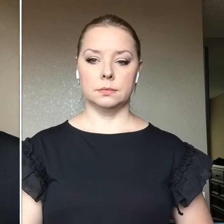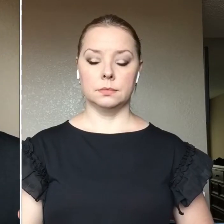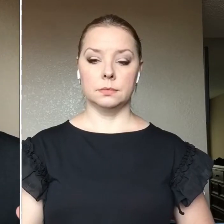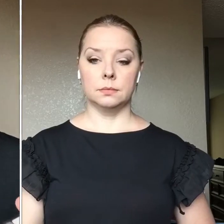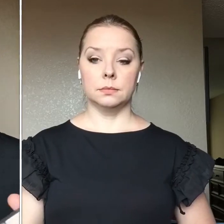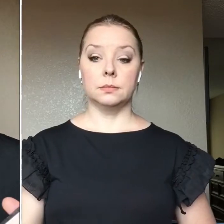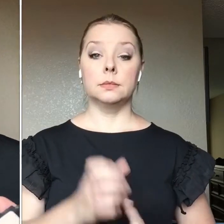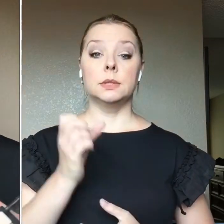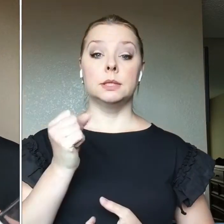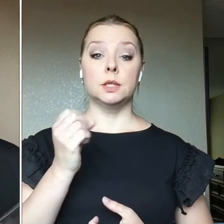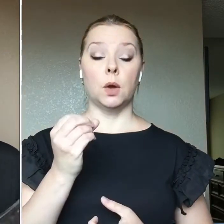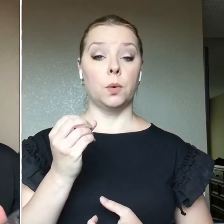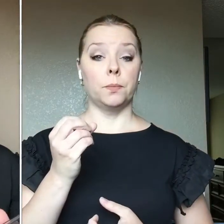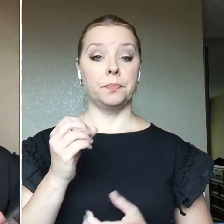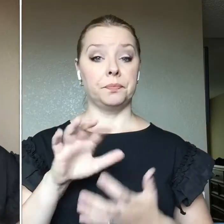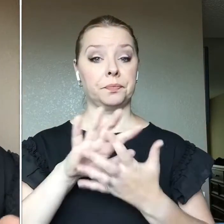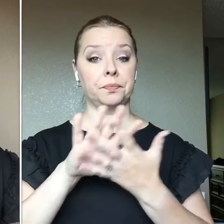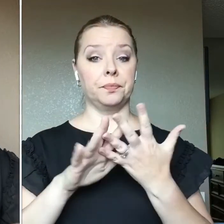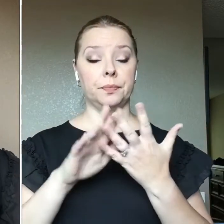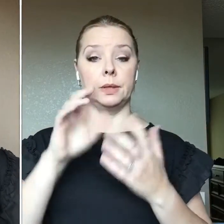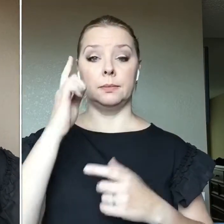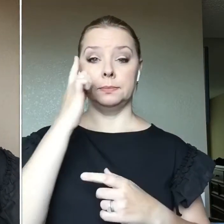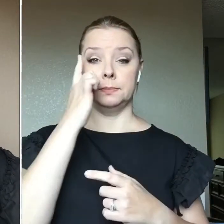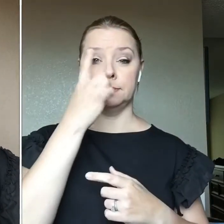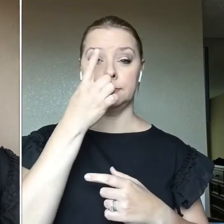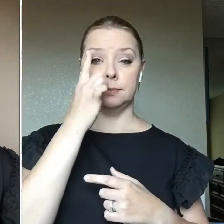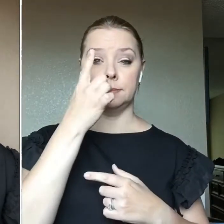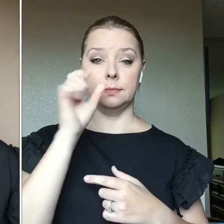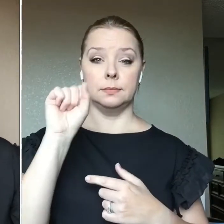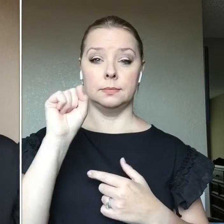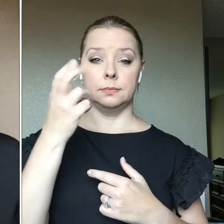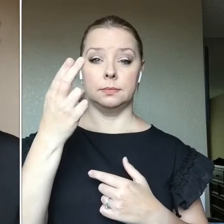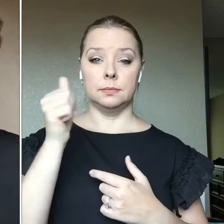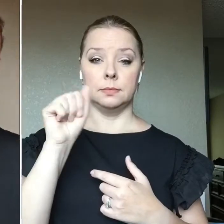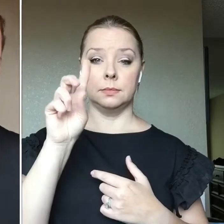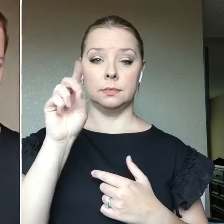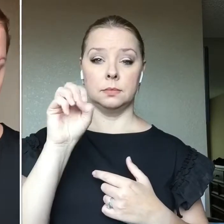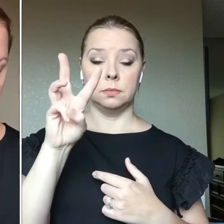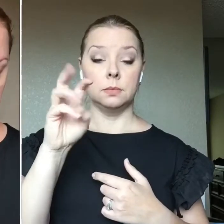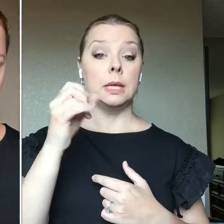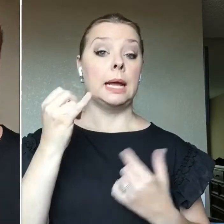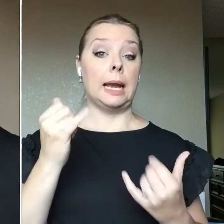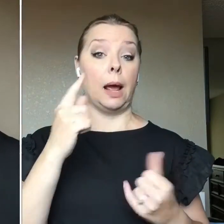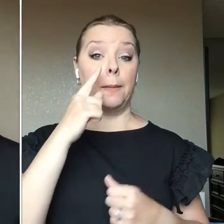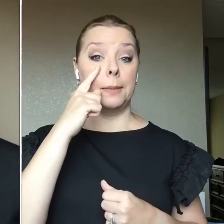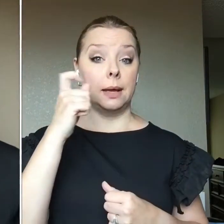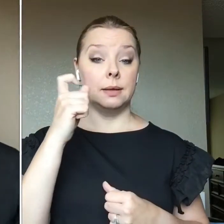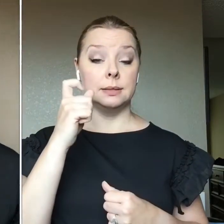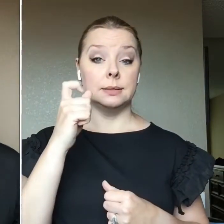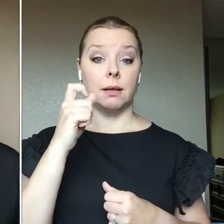So, those are the eyeshadows. Now, because I love a black eyeliner,